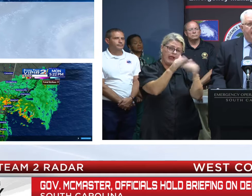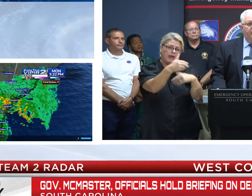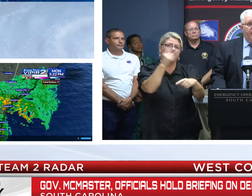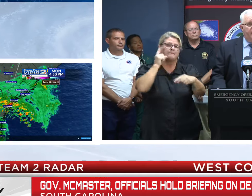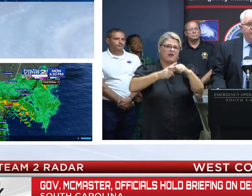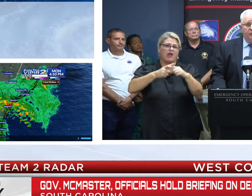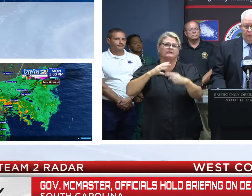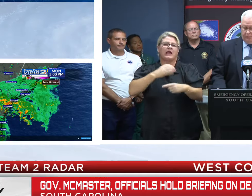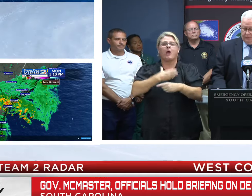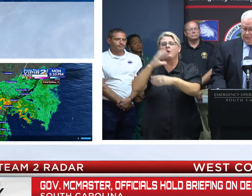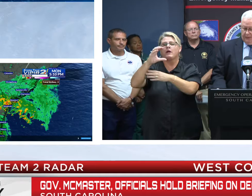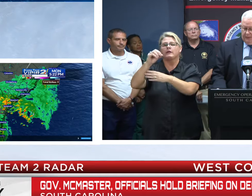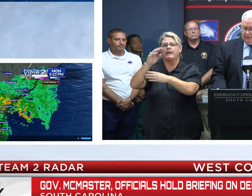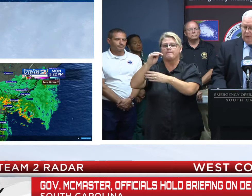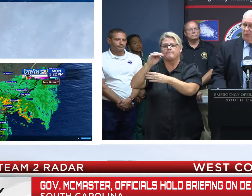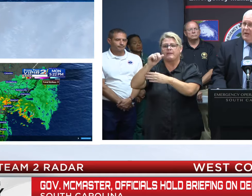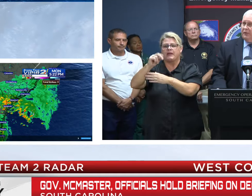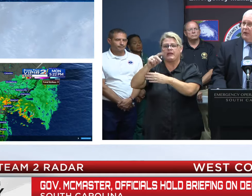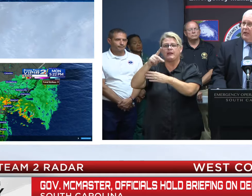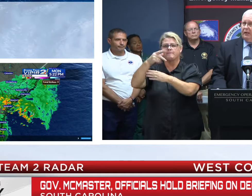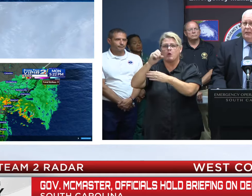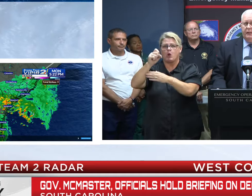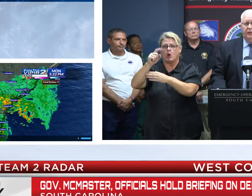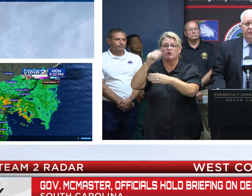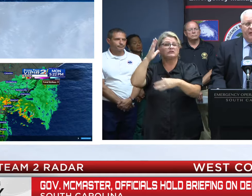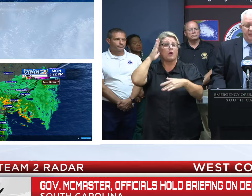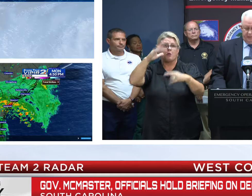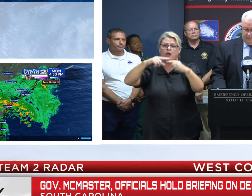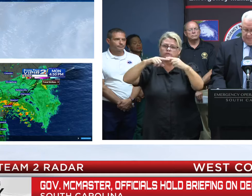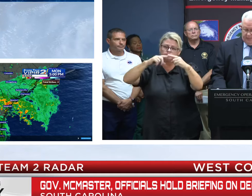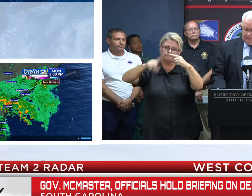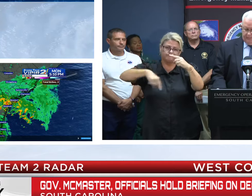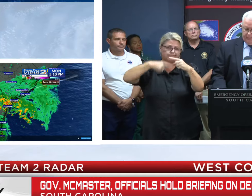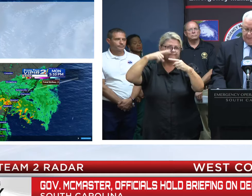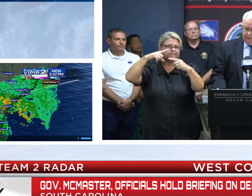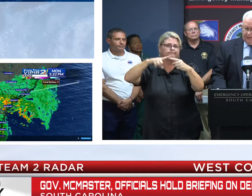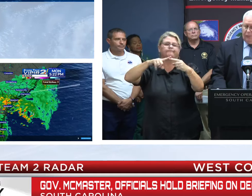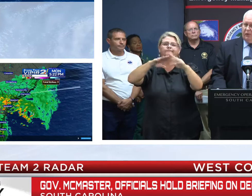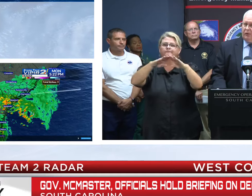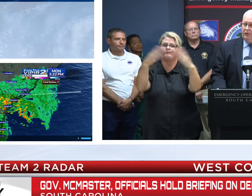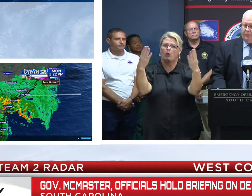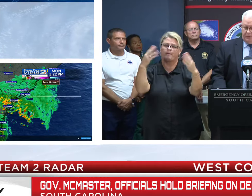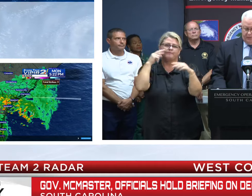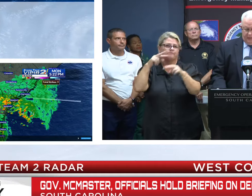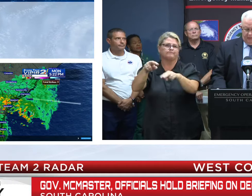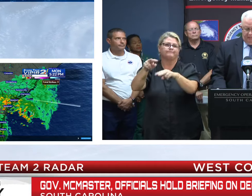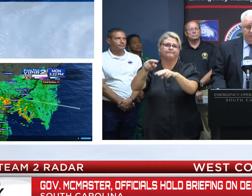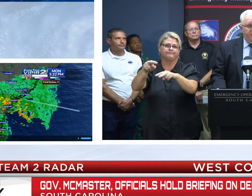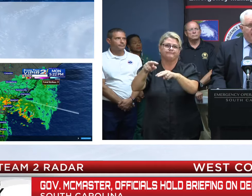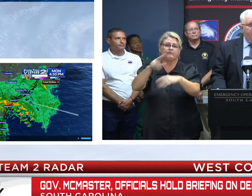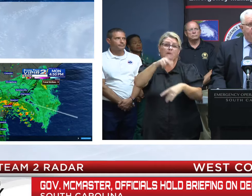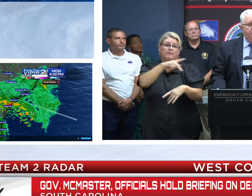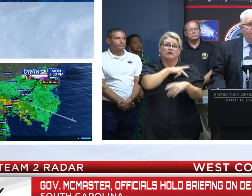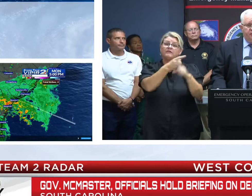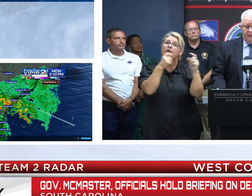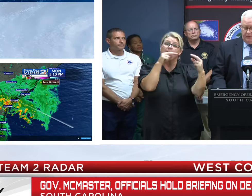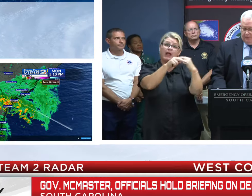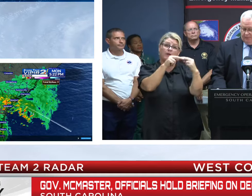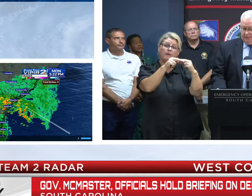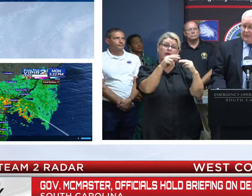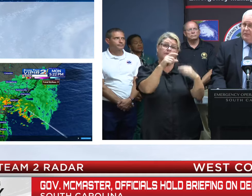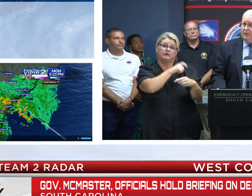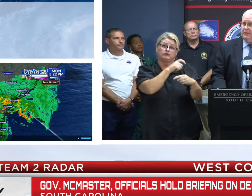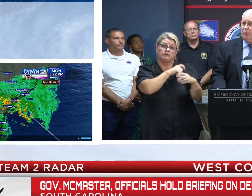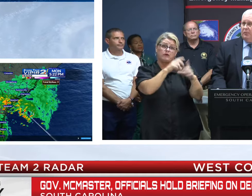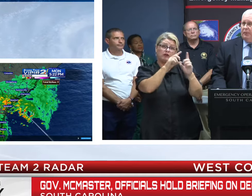The line patrols will continue around the clock throughout this event, and we'll include personnel from the Highway Patrol Division,